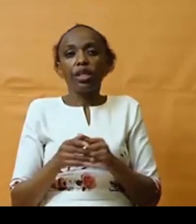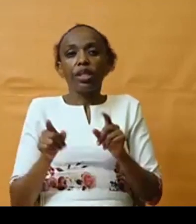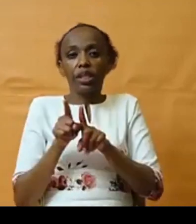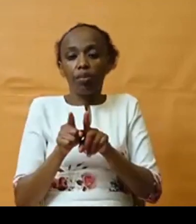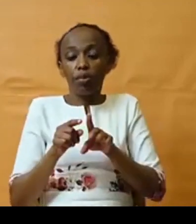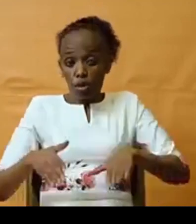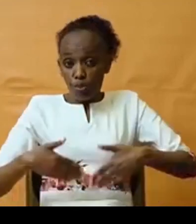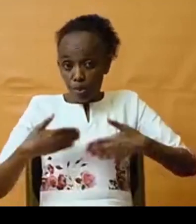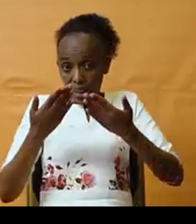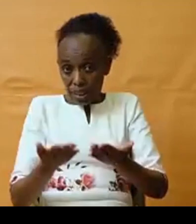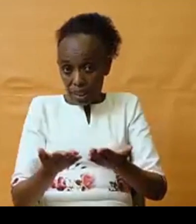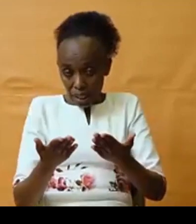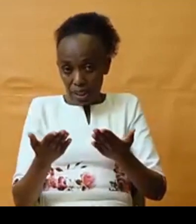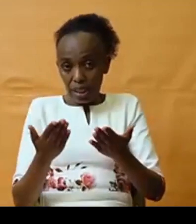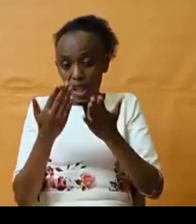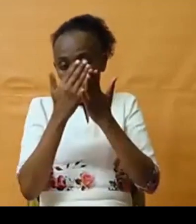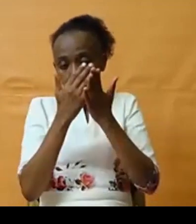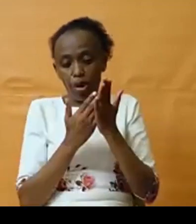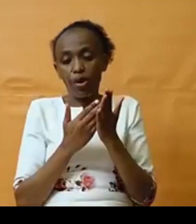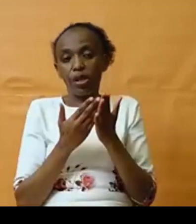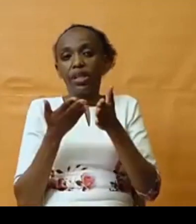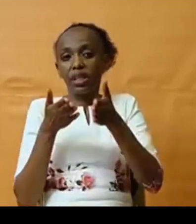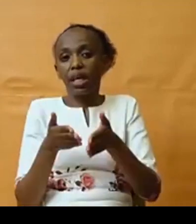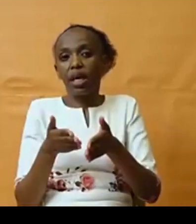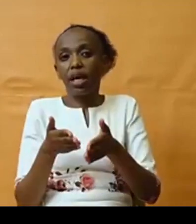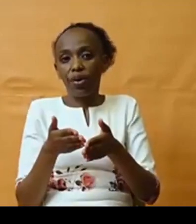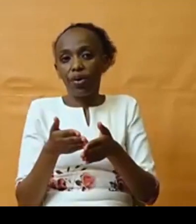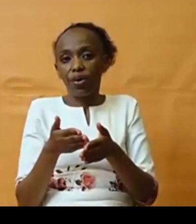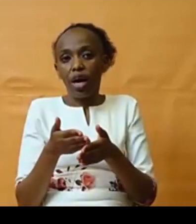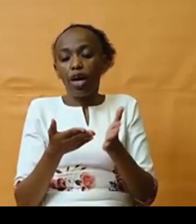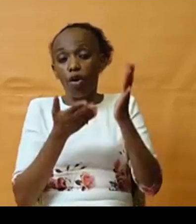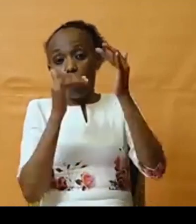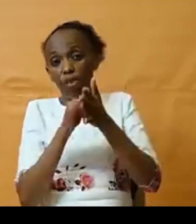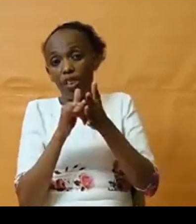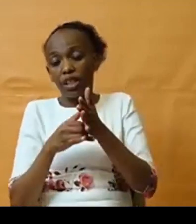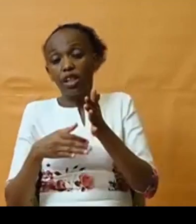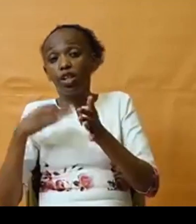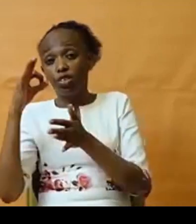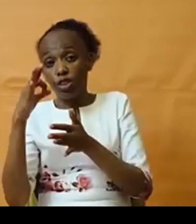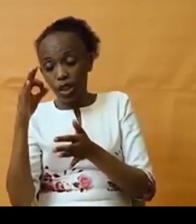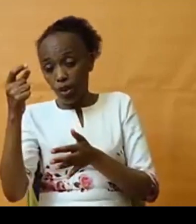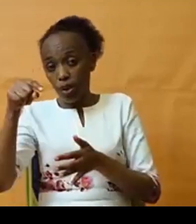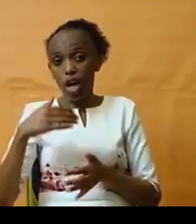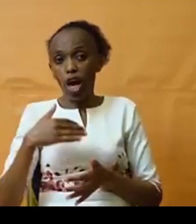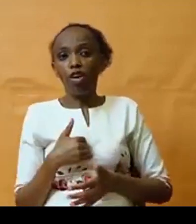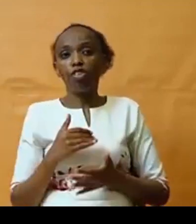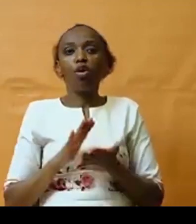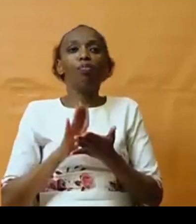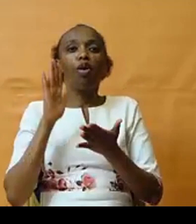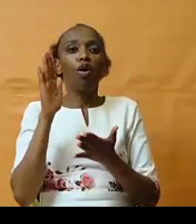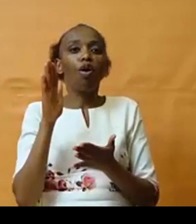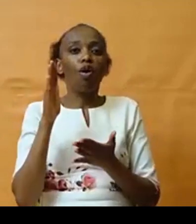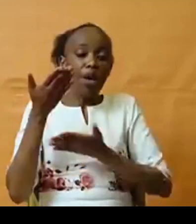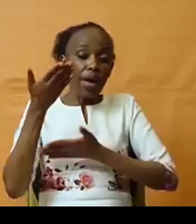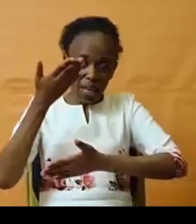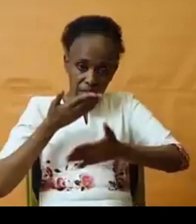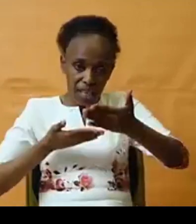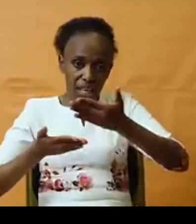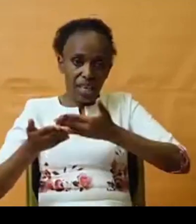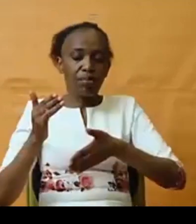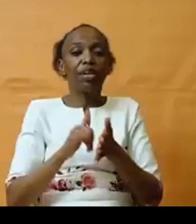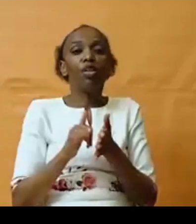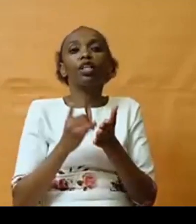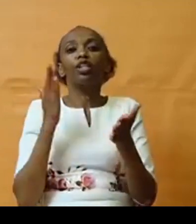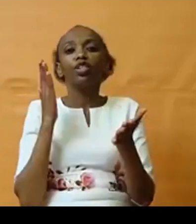priorities. So I do hope that going forward, there will be more engagement, which is really intentional,